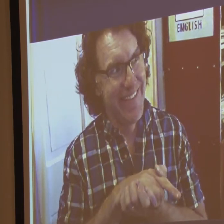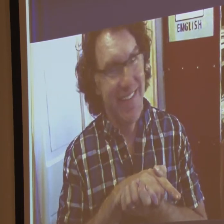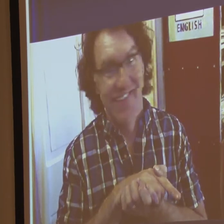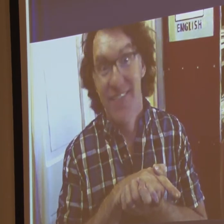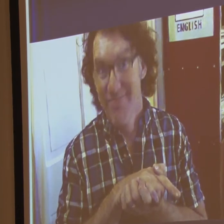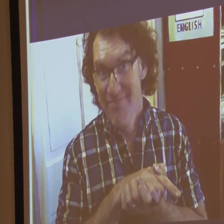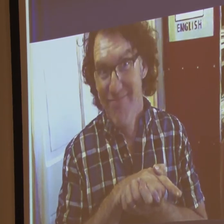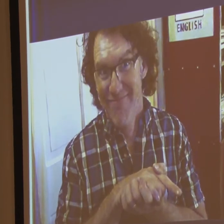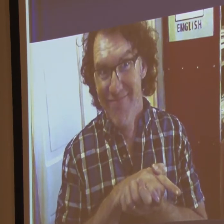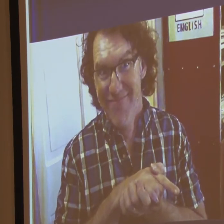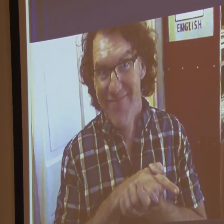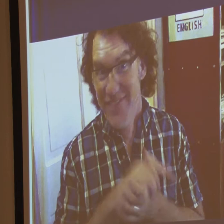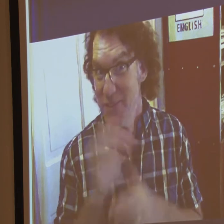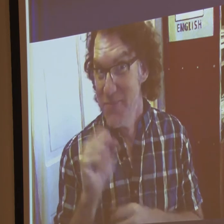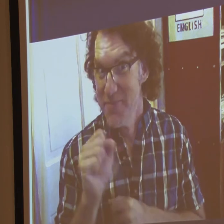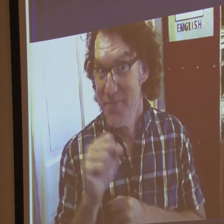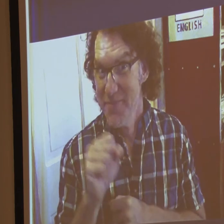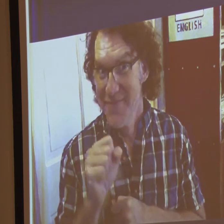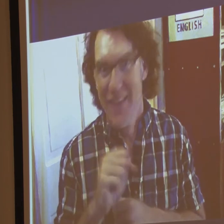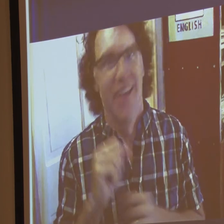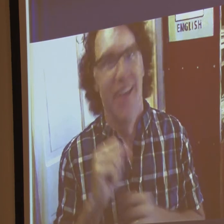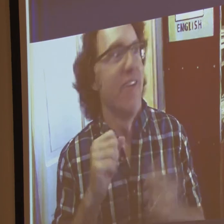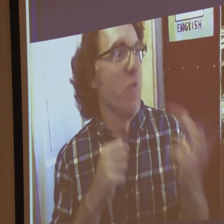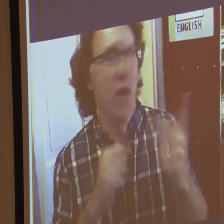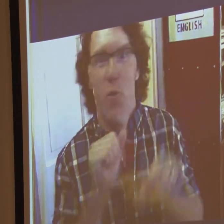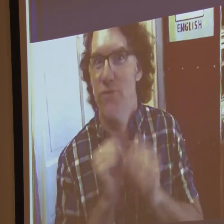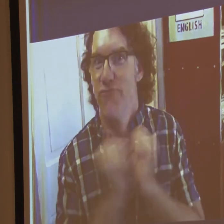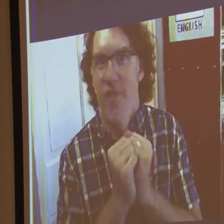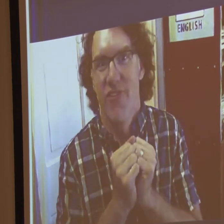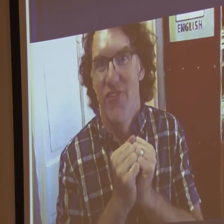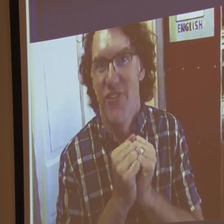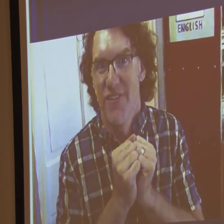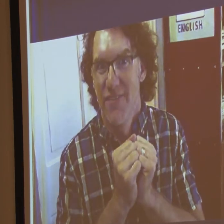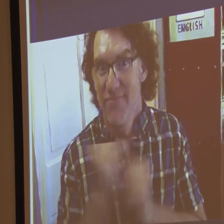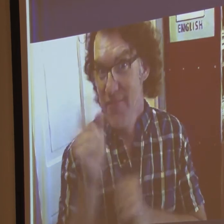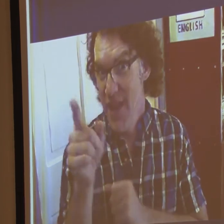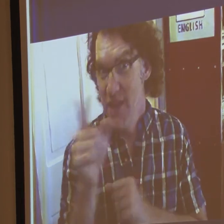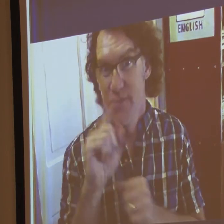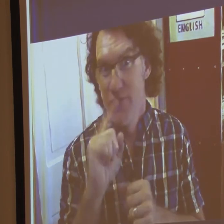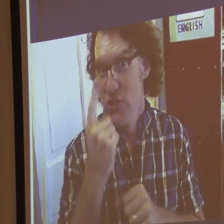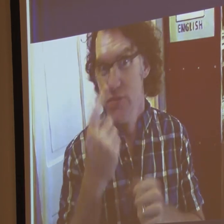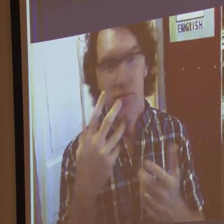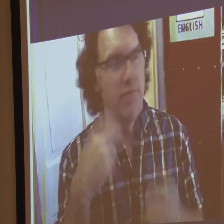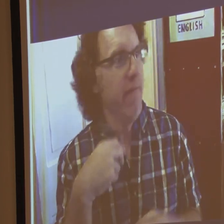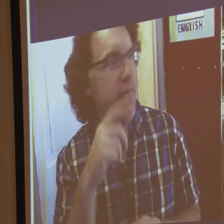that's how I met my wife, Kay. So we worked together.